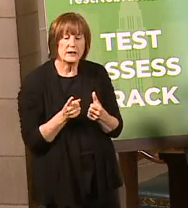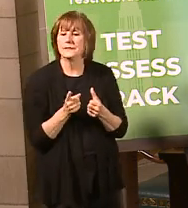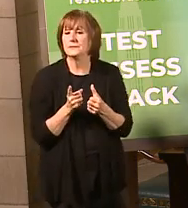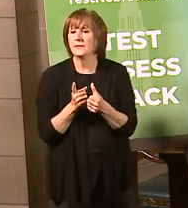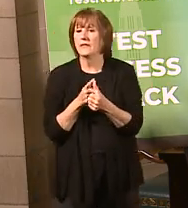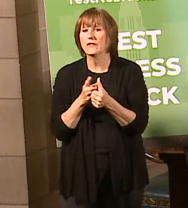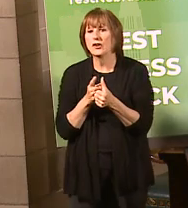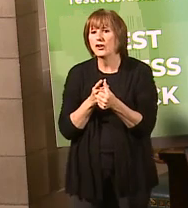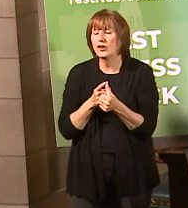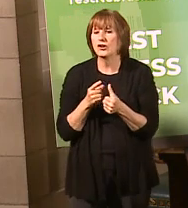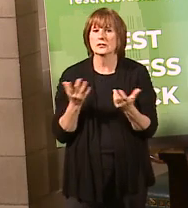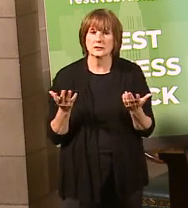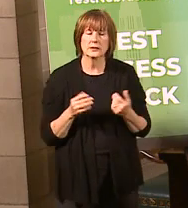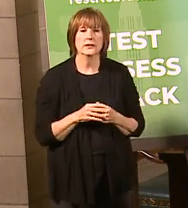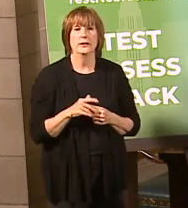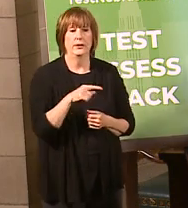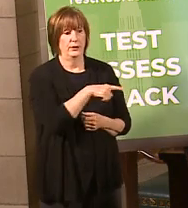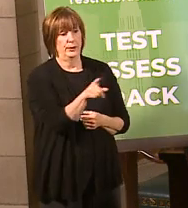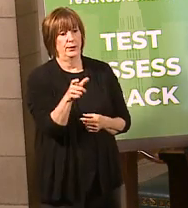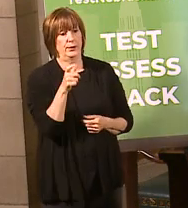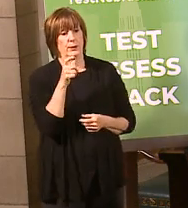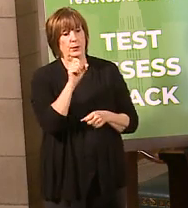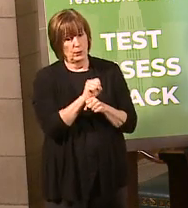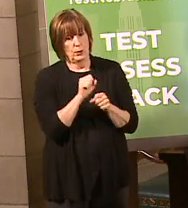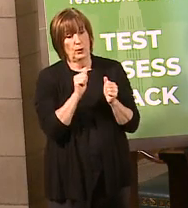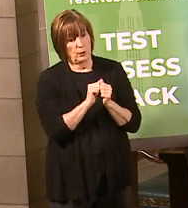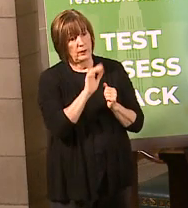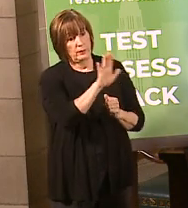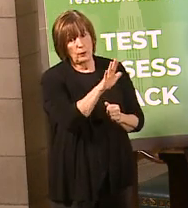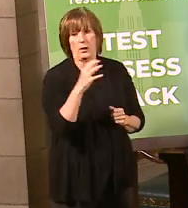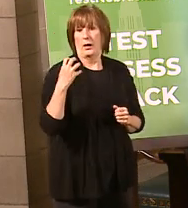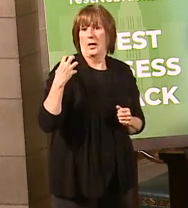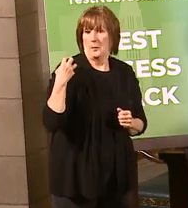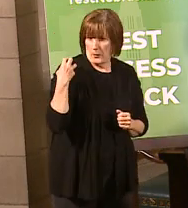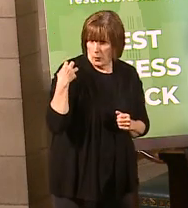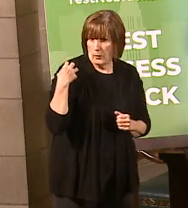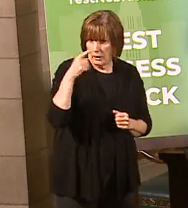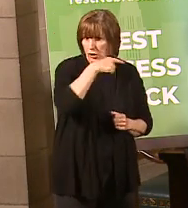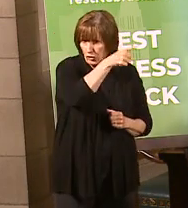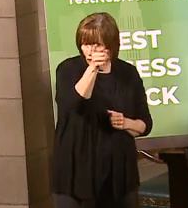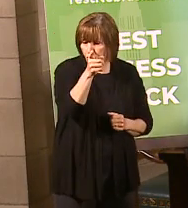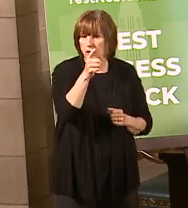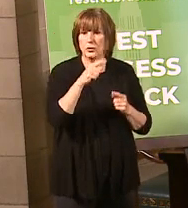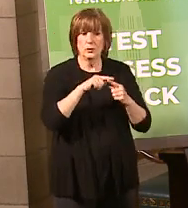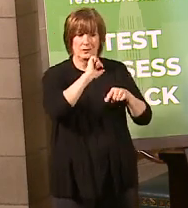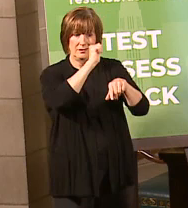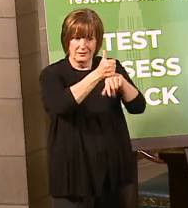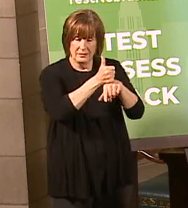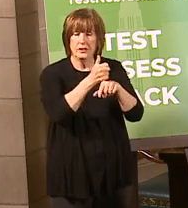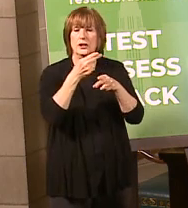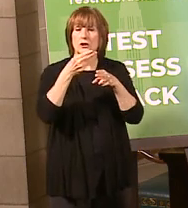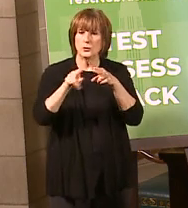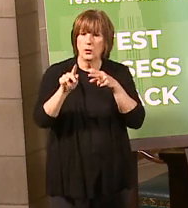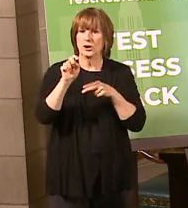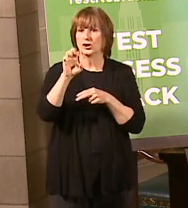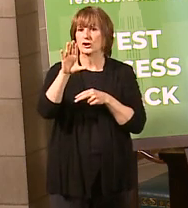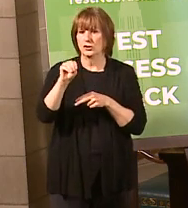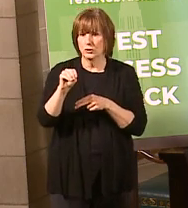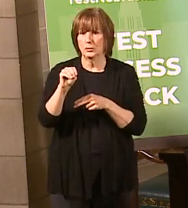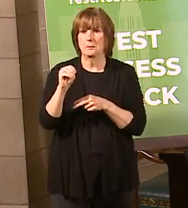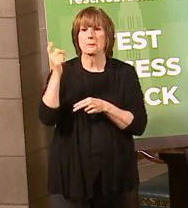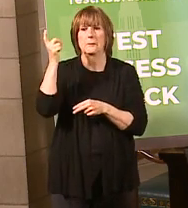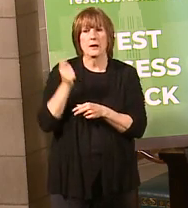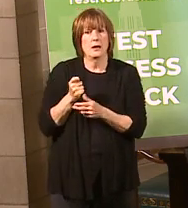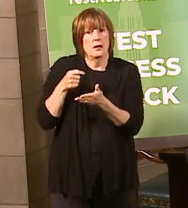what I would say is those folks who work with their employers about getting a short-term compensation plan put in place at that place of employment.